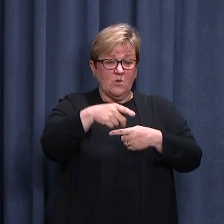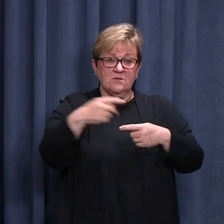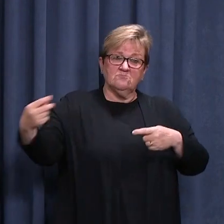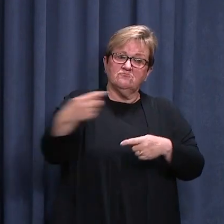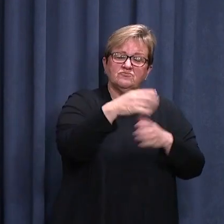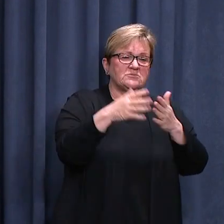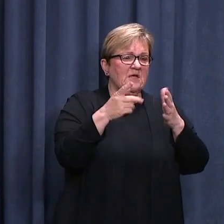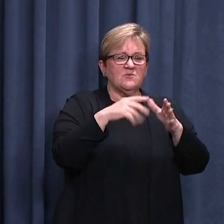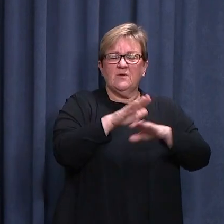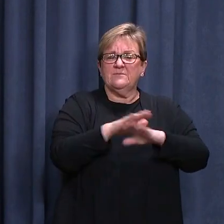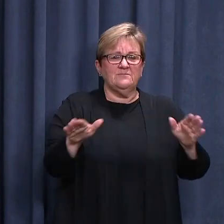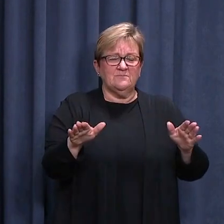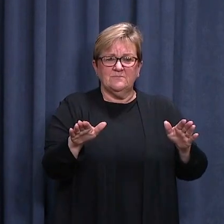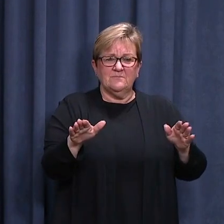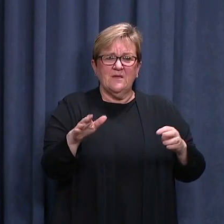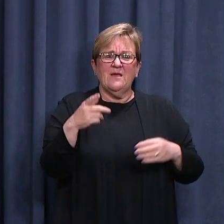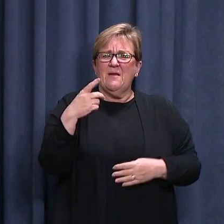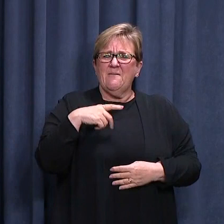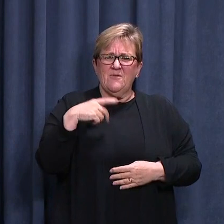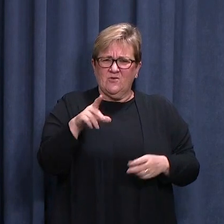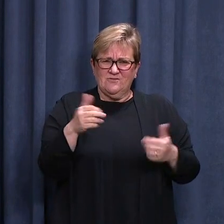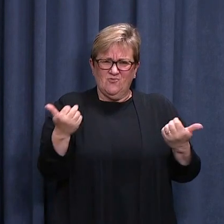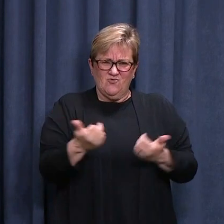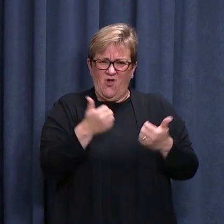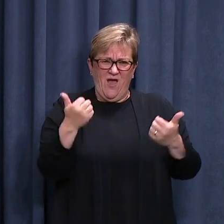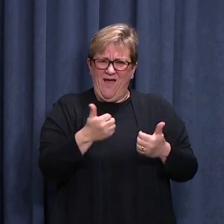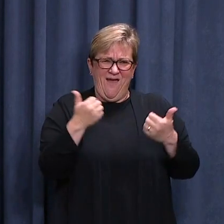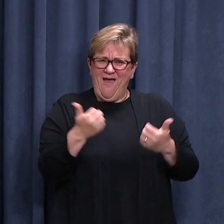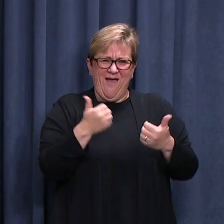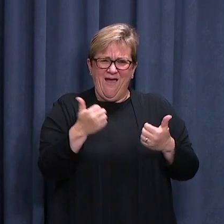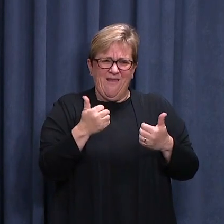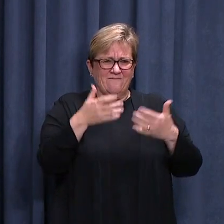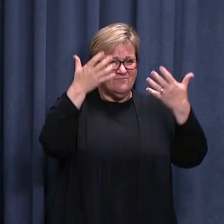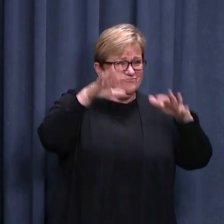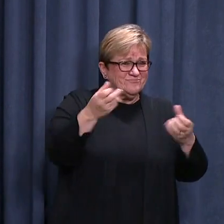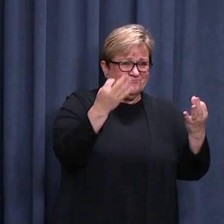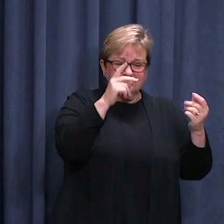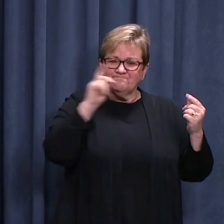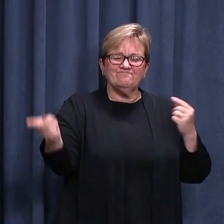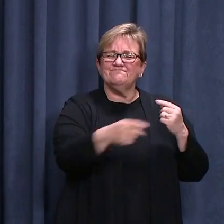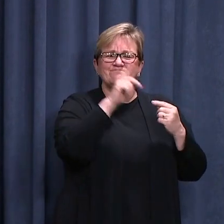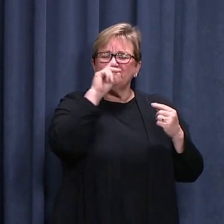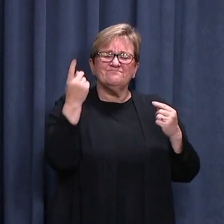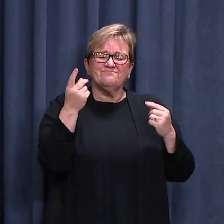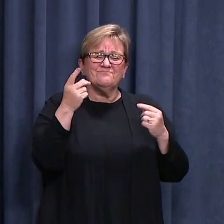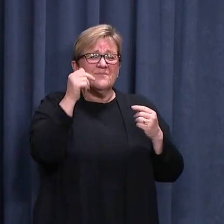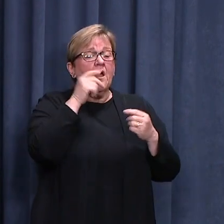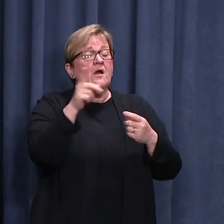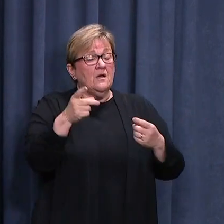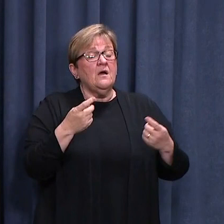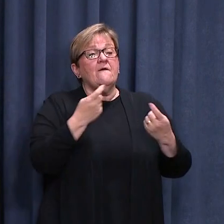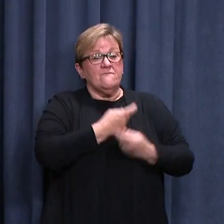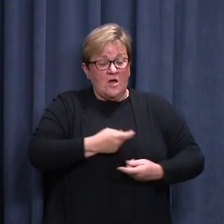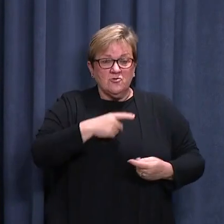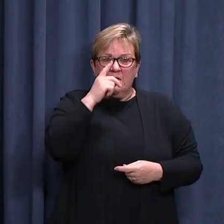to enter WA due to a lack of suitable quarantining accommodation. I know this is frustrating for those